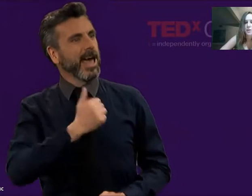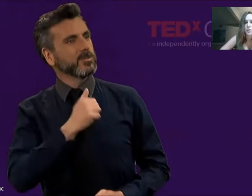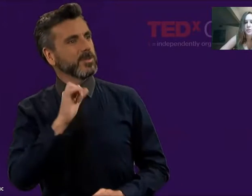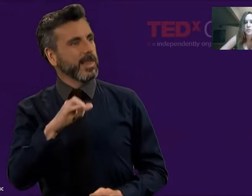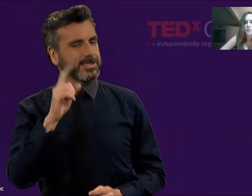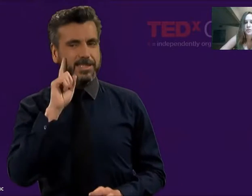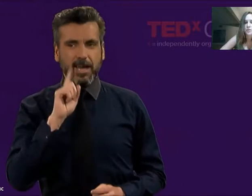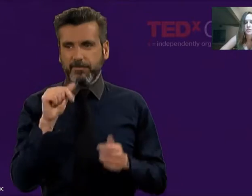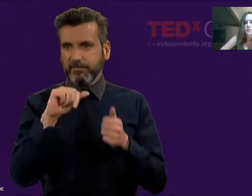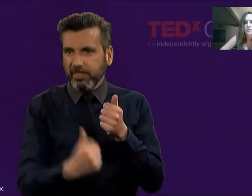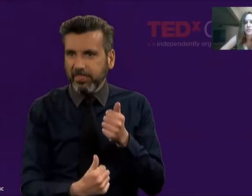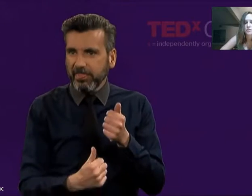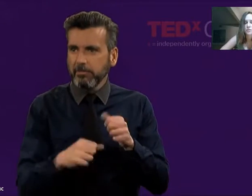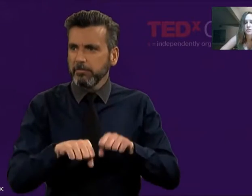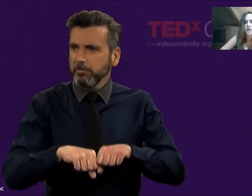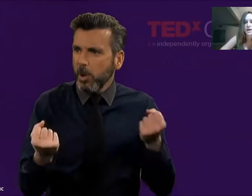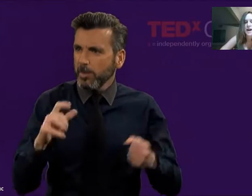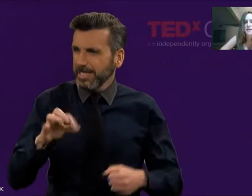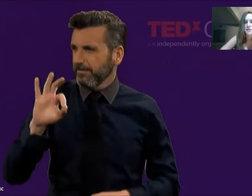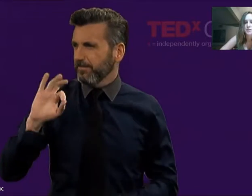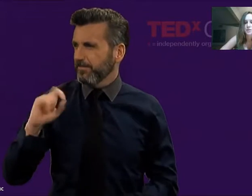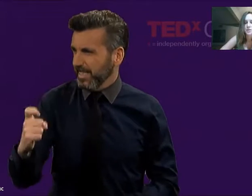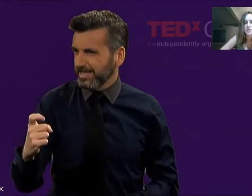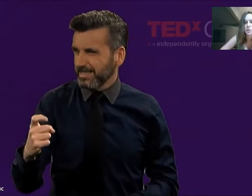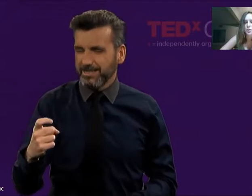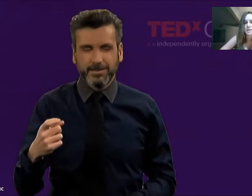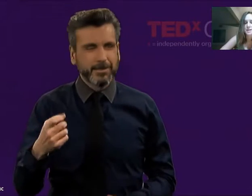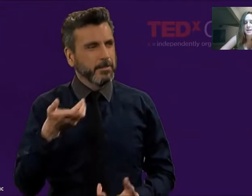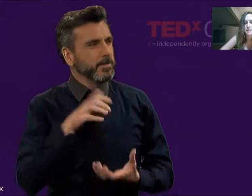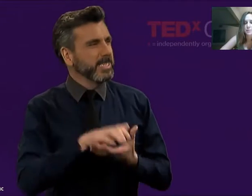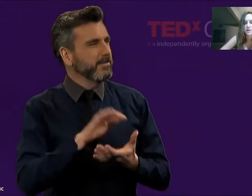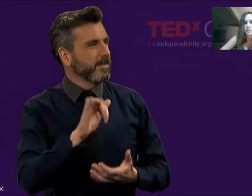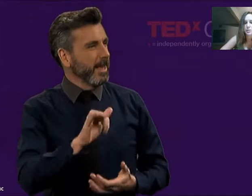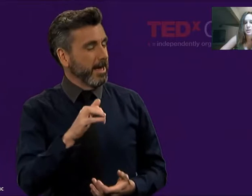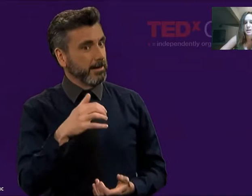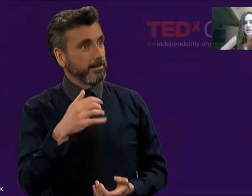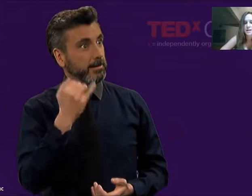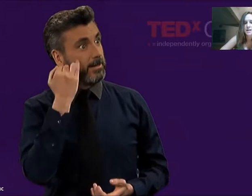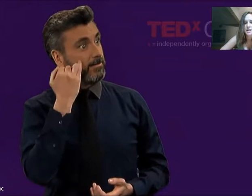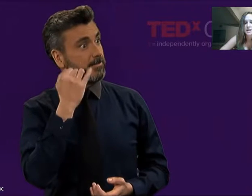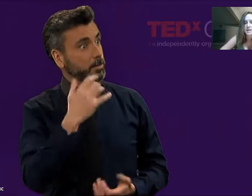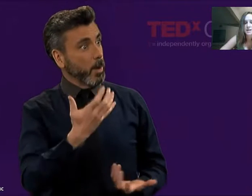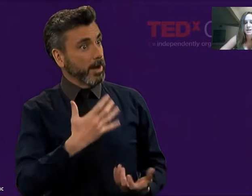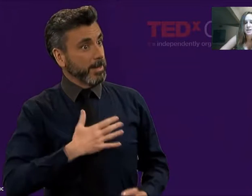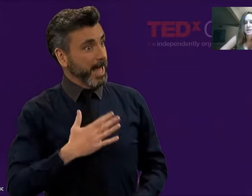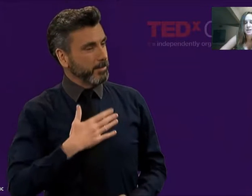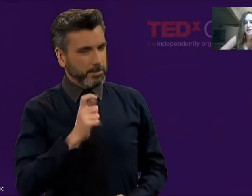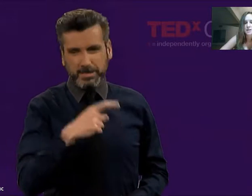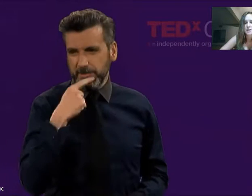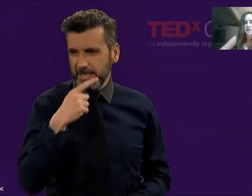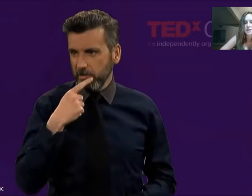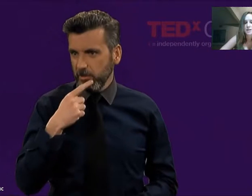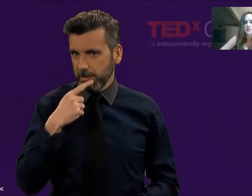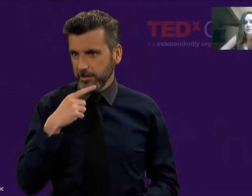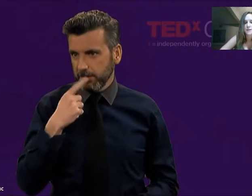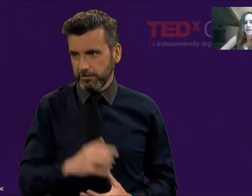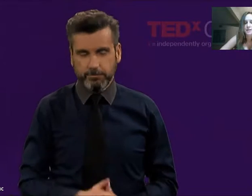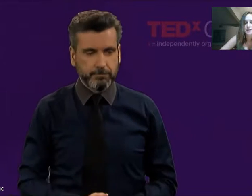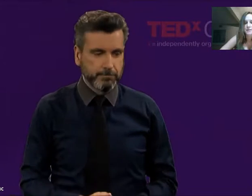their attitudes towards deaf people affect deaf